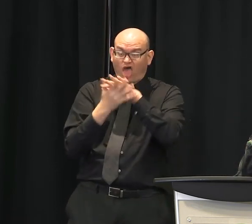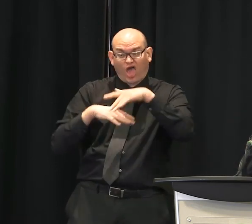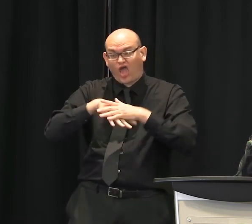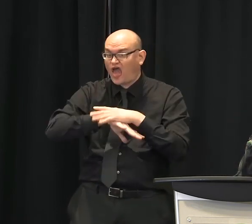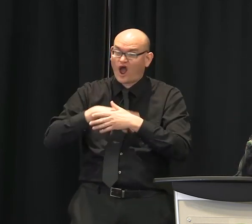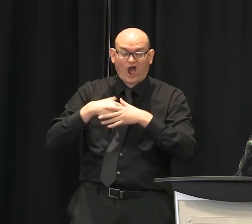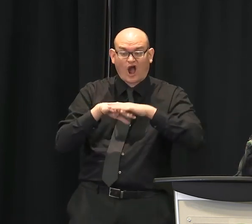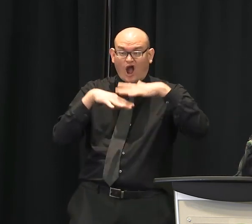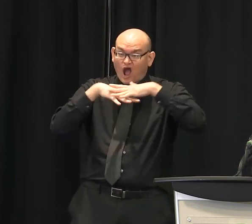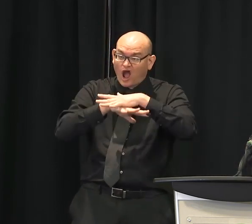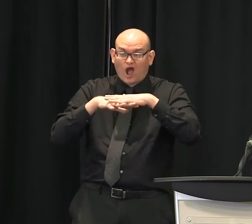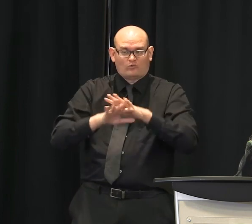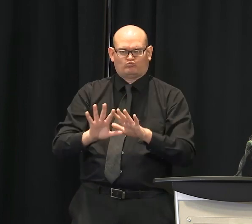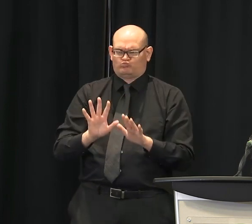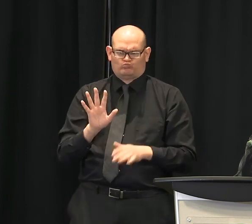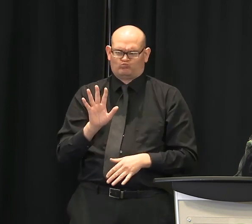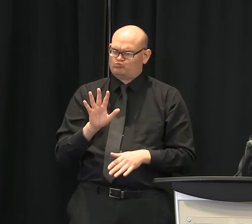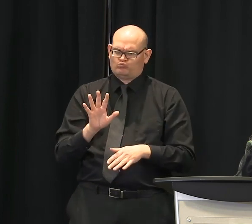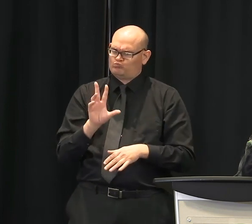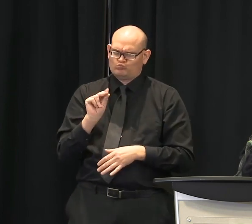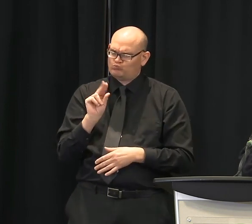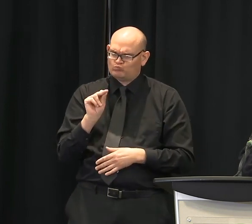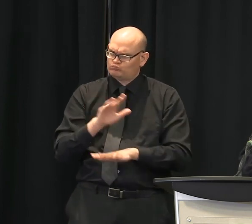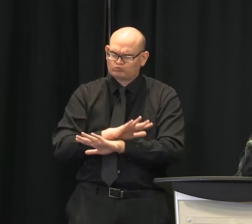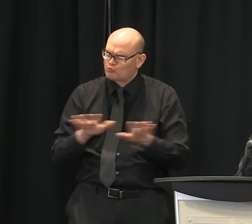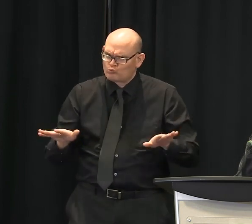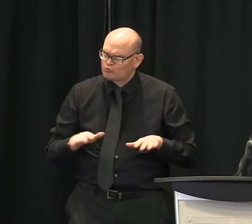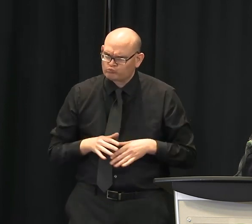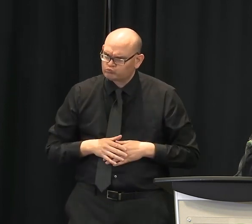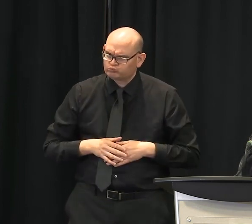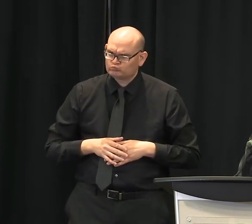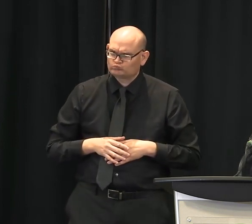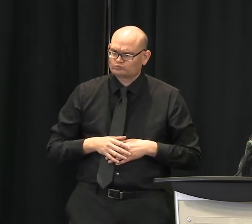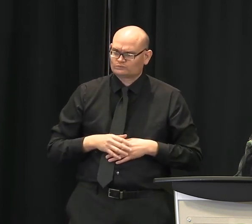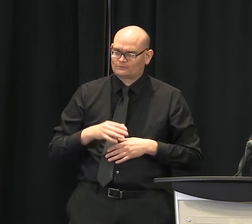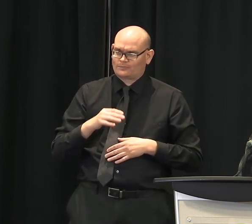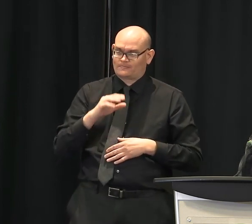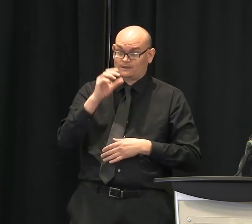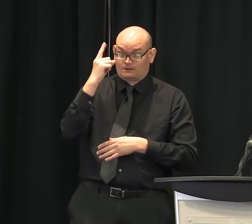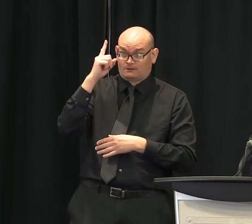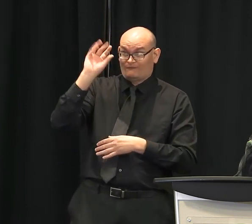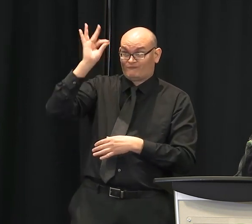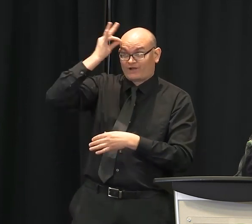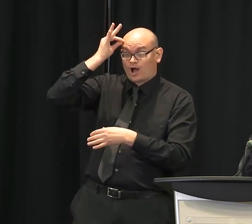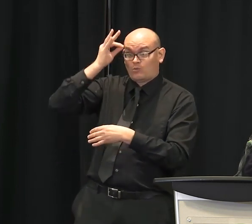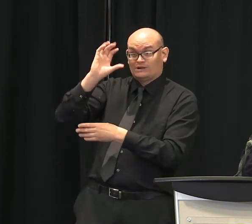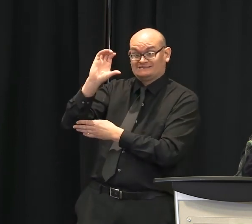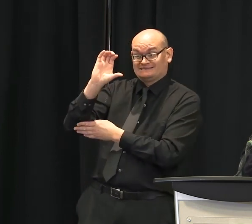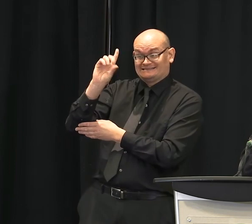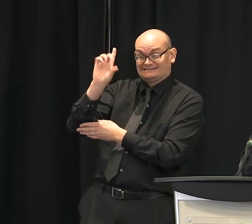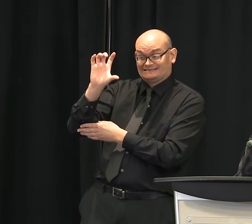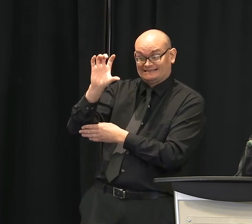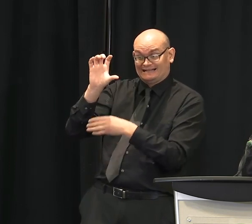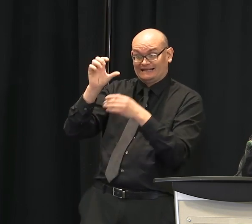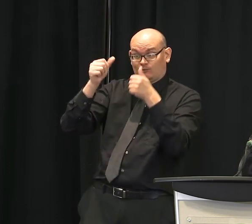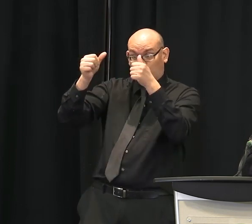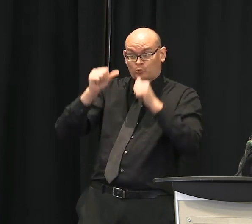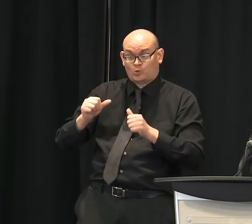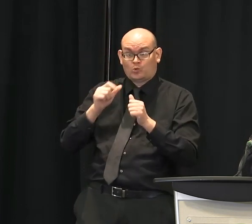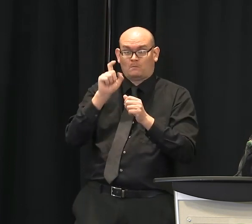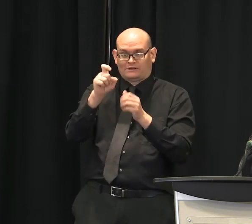Dr. Traxler may touch on as well, the CDC actually put out guidance around gloves. You see a lot of people wear gloves,